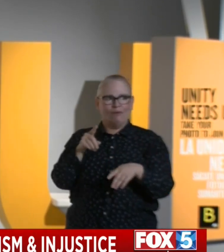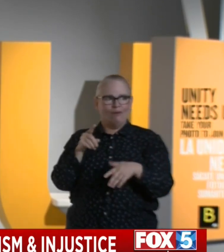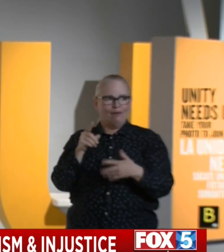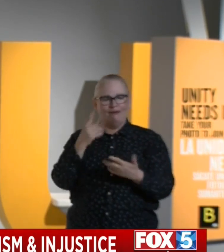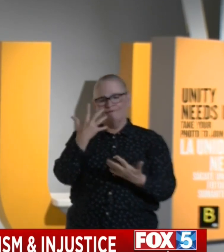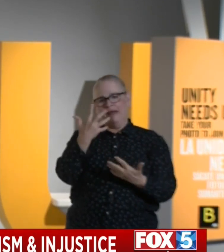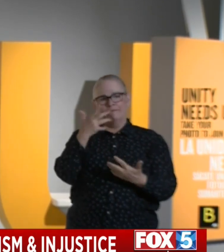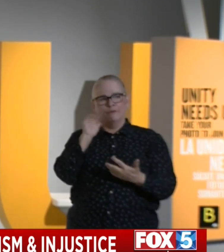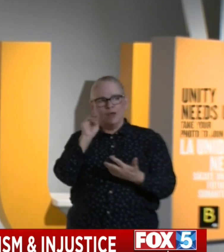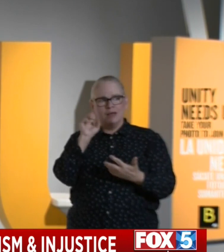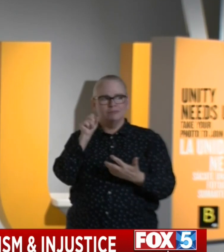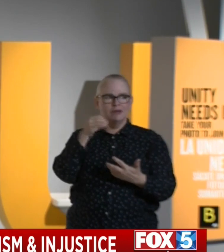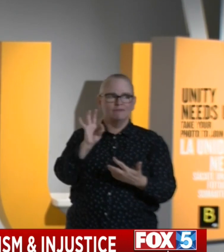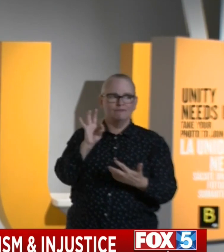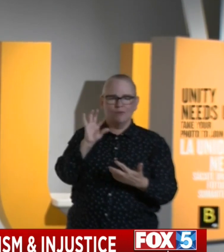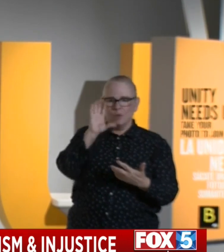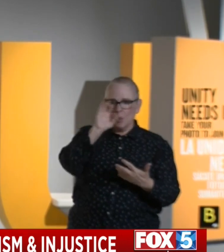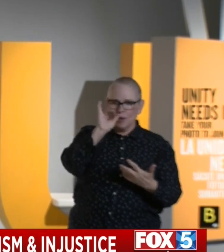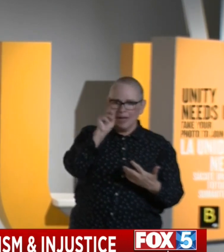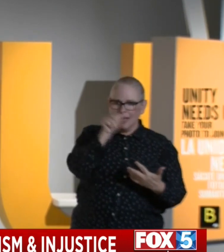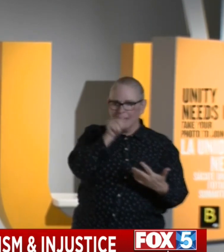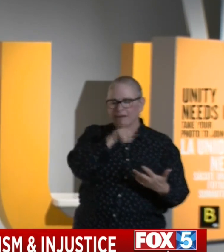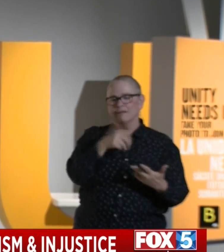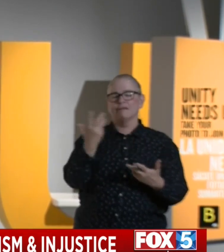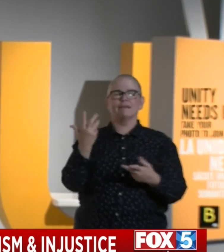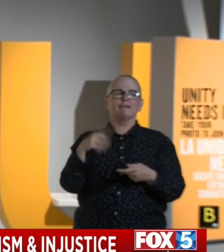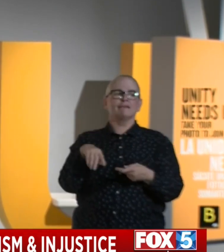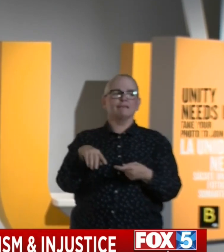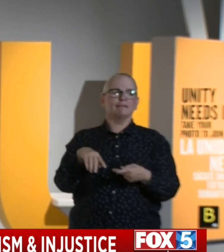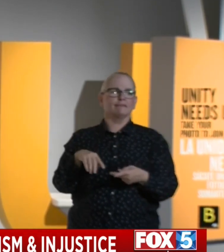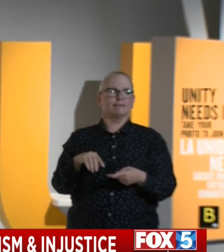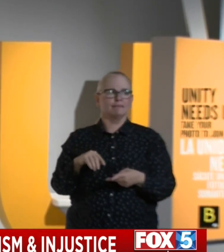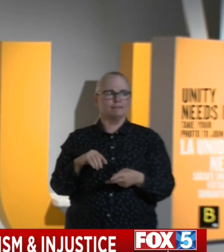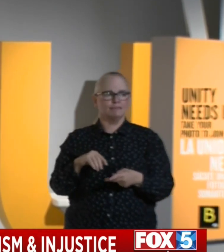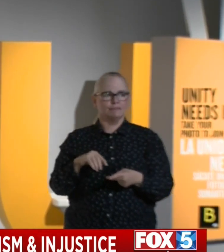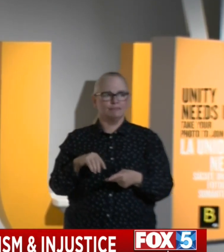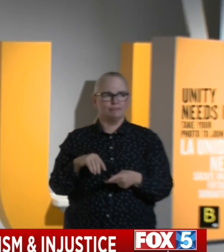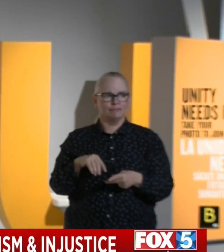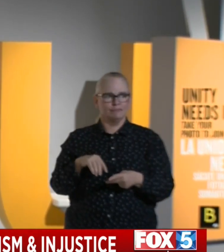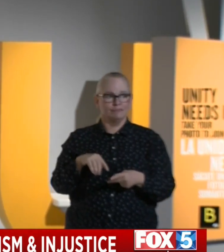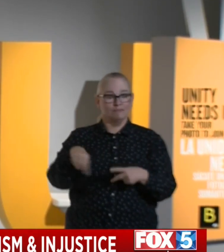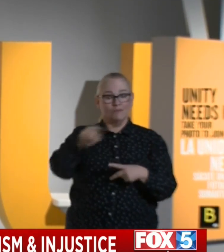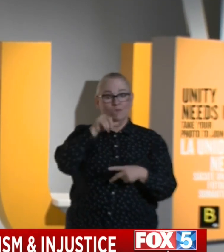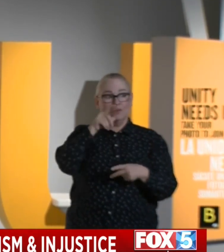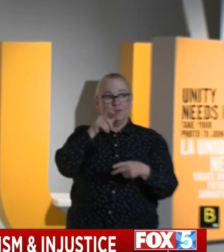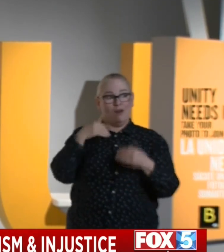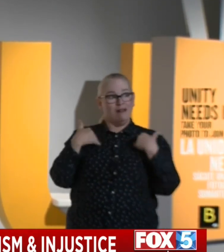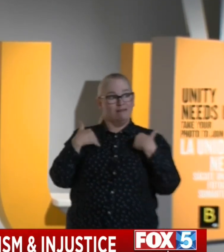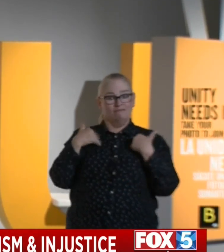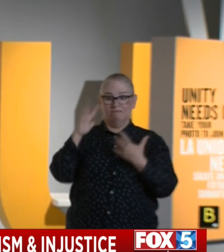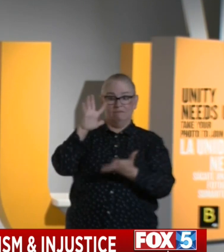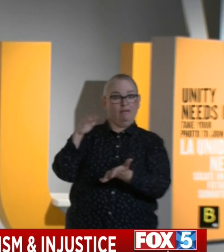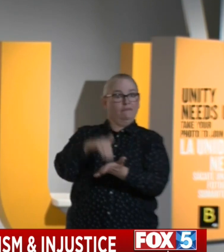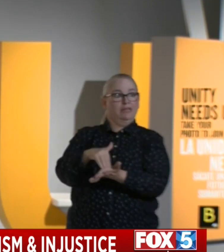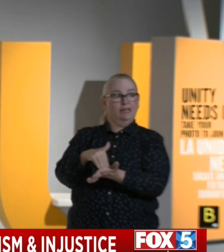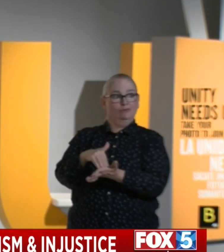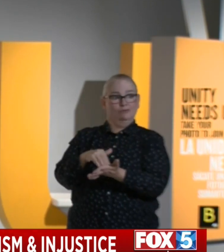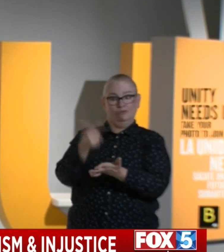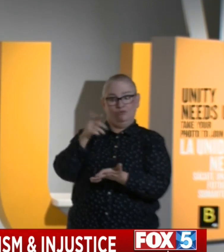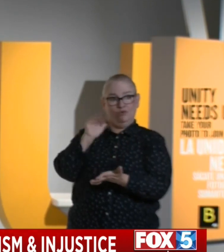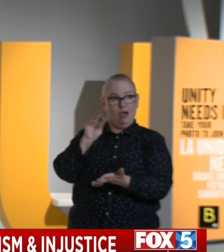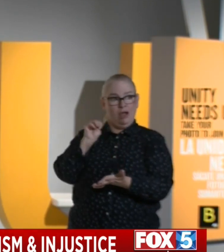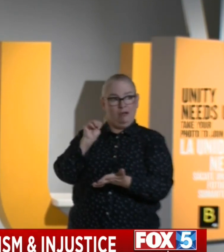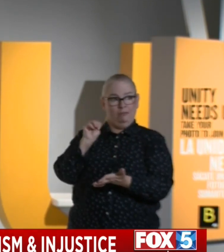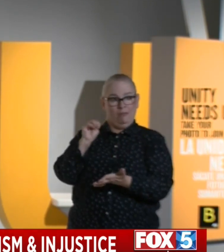those with possession of powder cocaine, it took 5,000 grams of cocaine to have the same five-year minimum mandatory